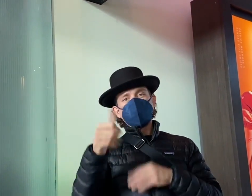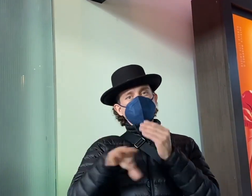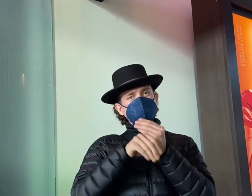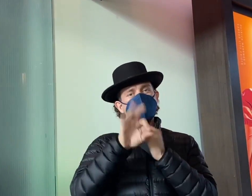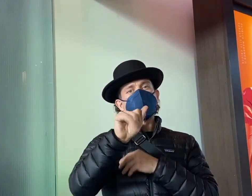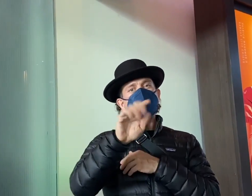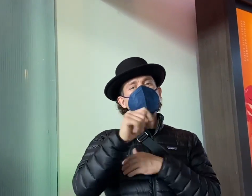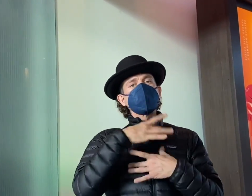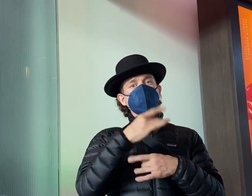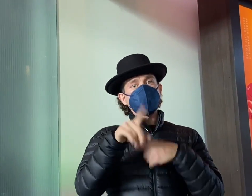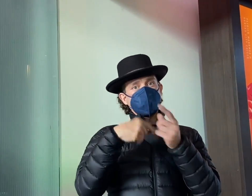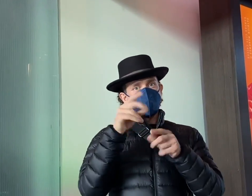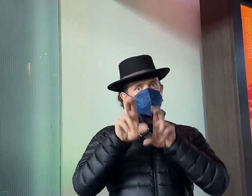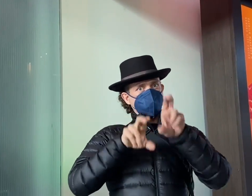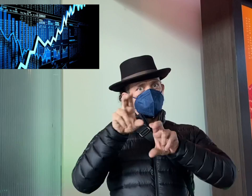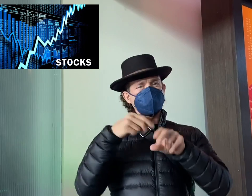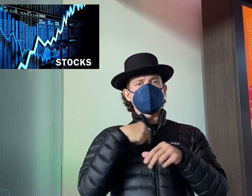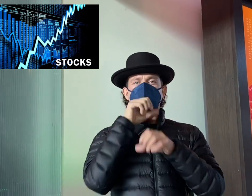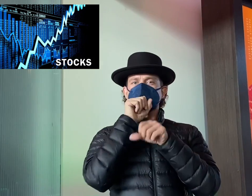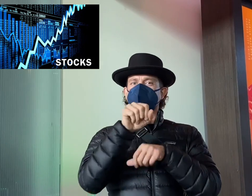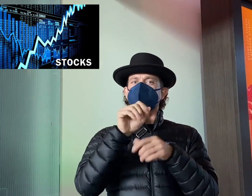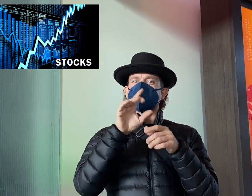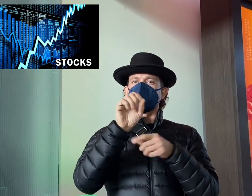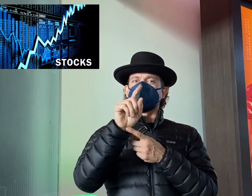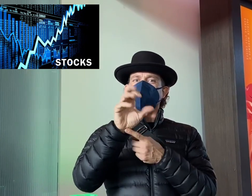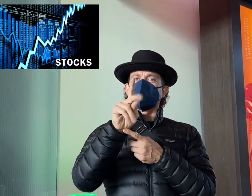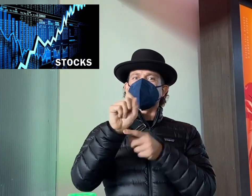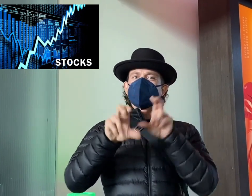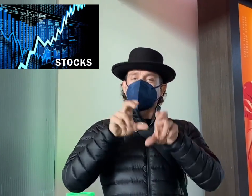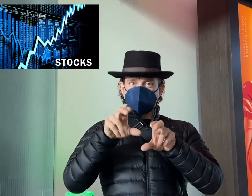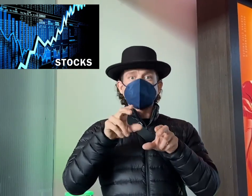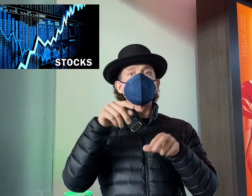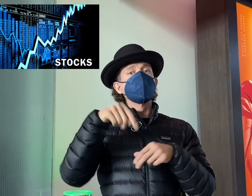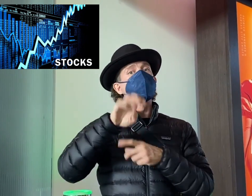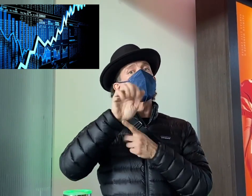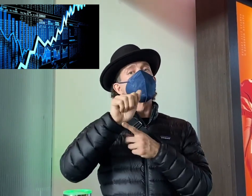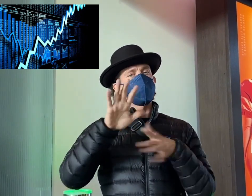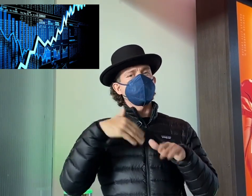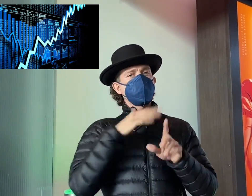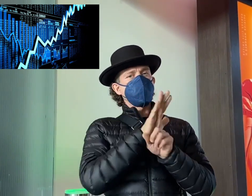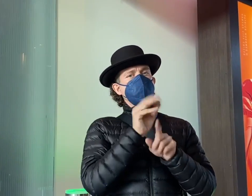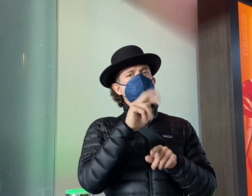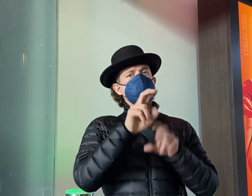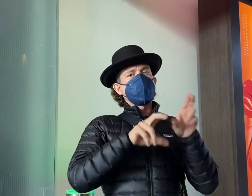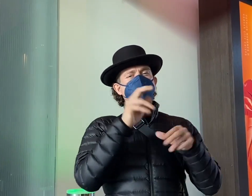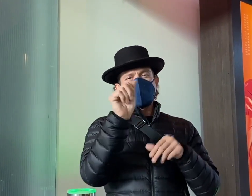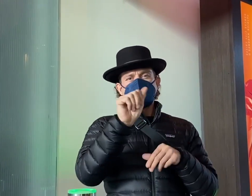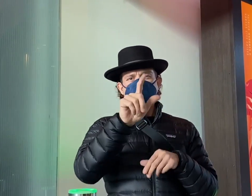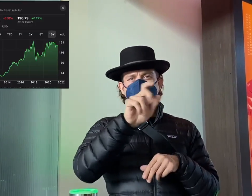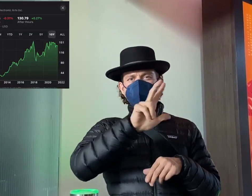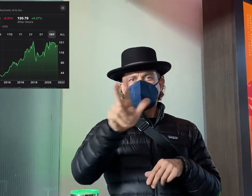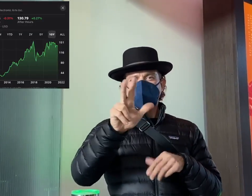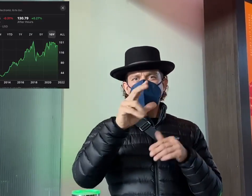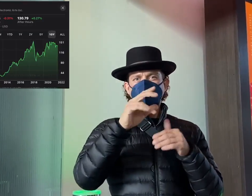Another interesting fact I need to add regarding stocks. EA is currently publicly traded, with their stock currently valued at